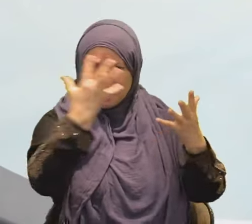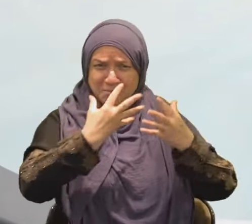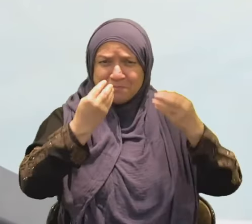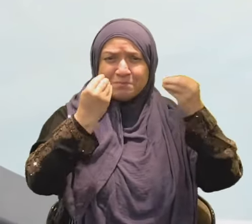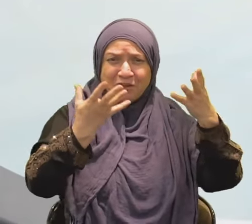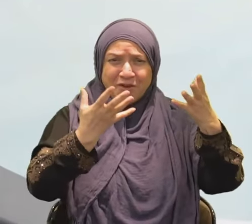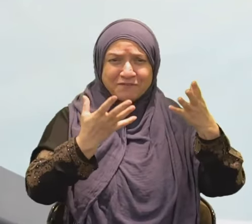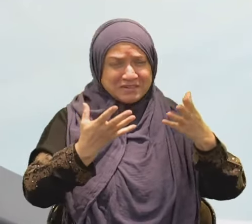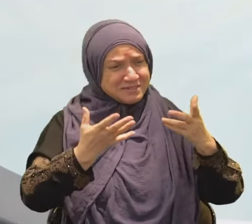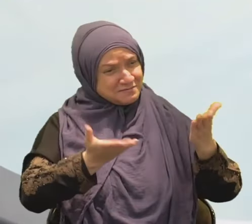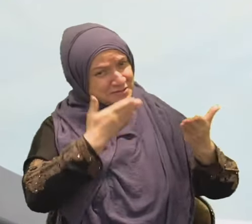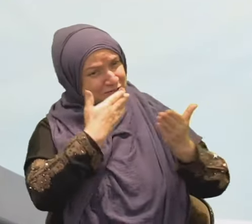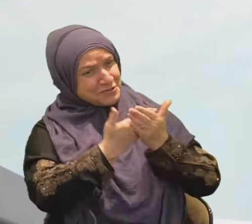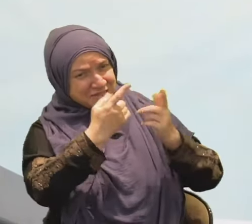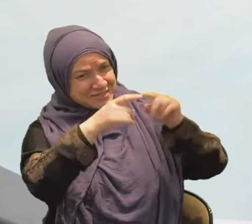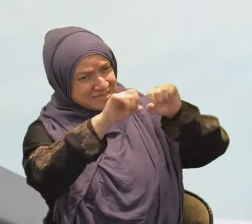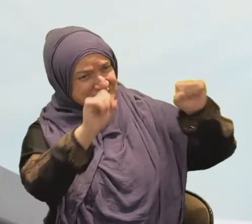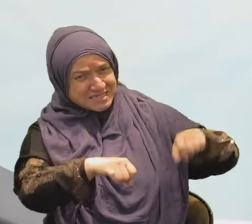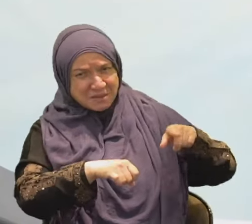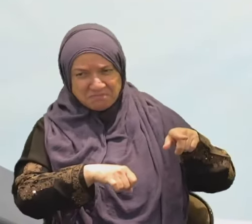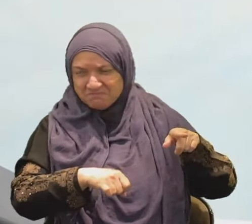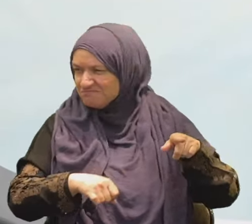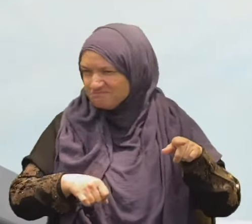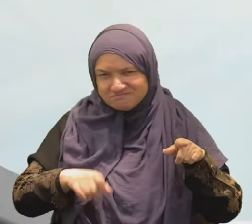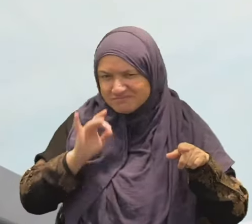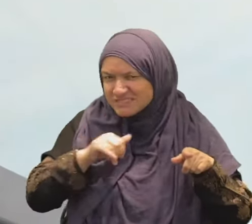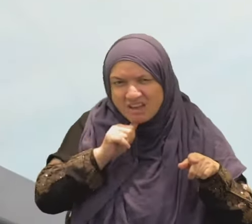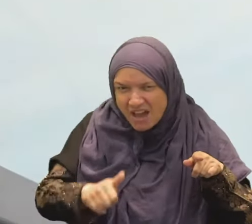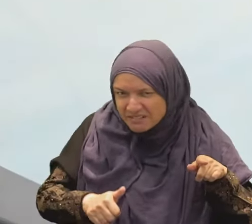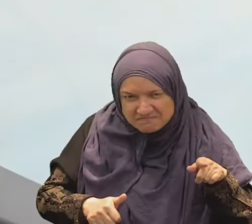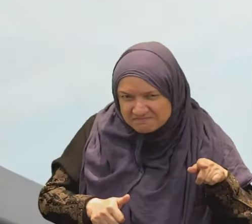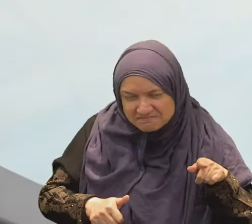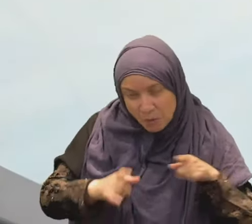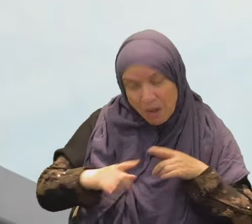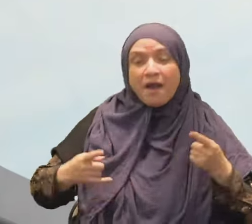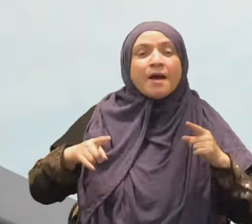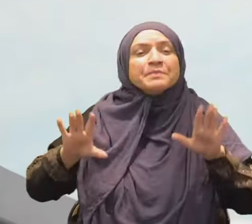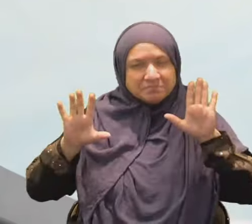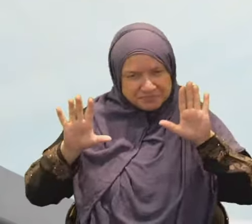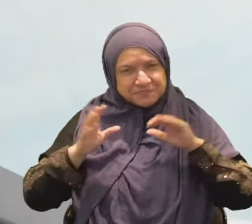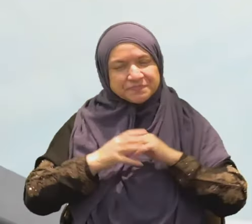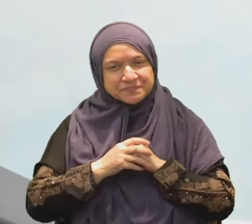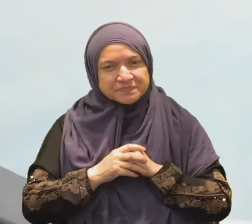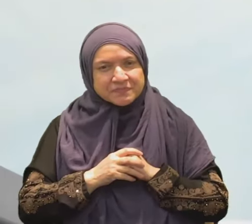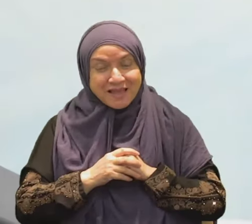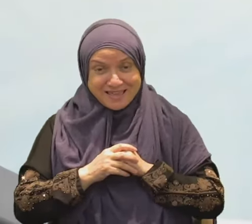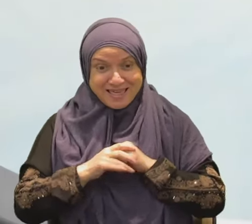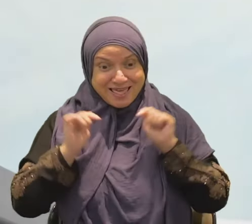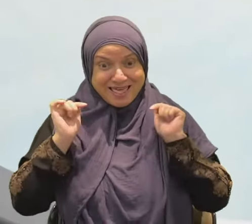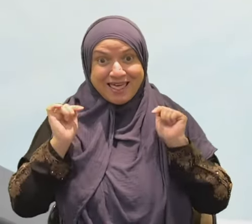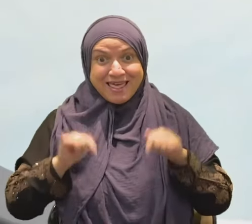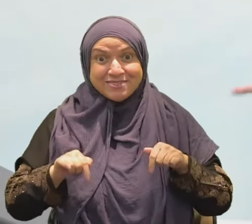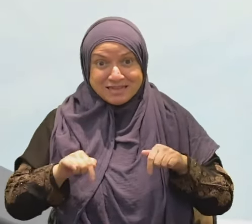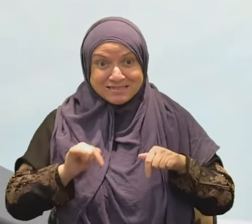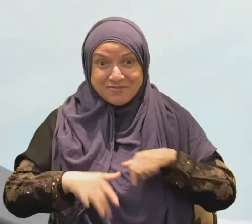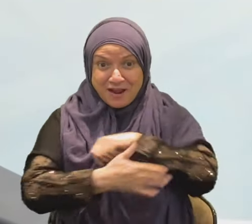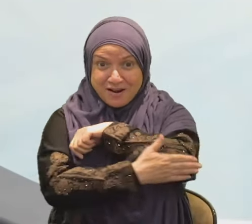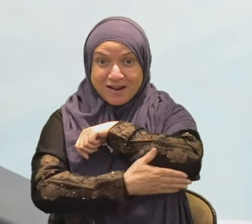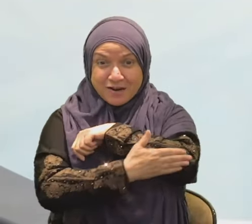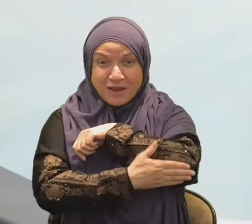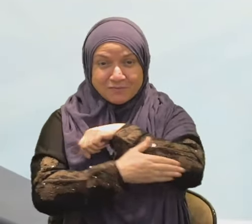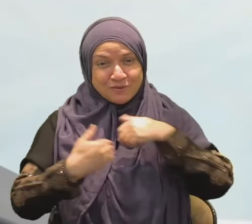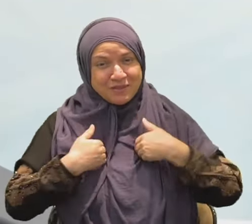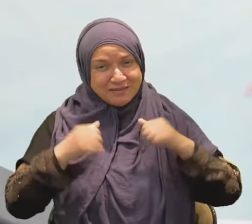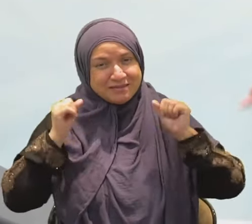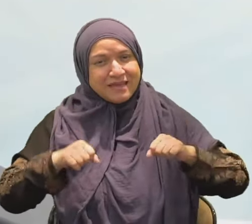What happened? They would say that in secularization you can worship your God in the house of worship. What